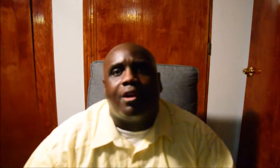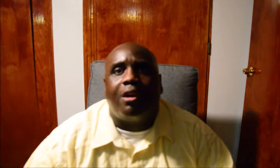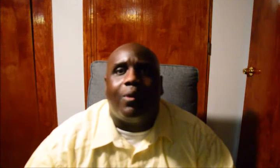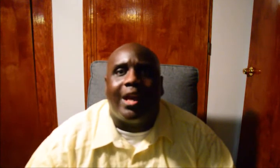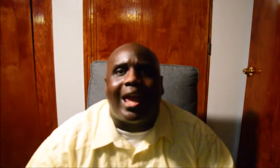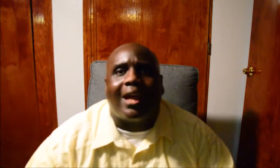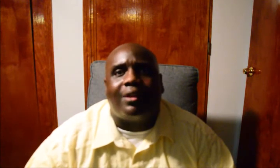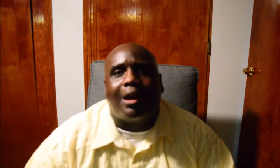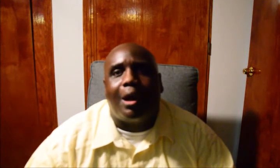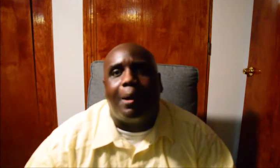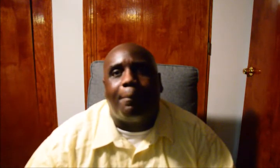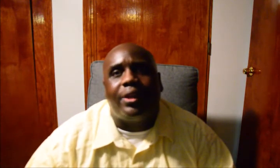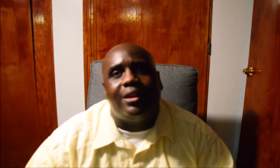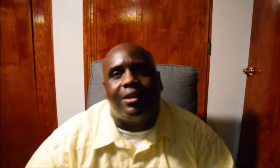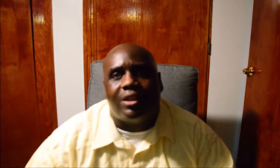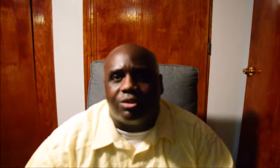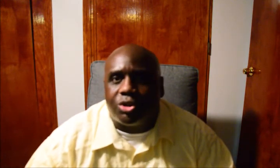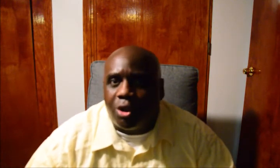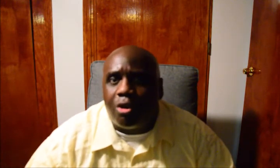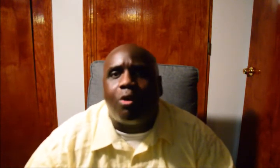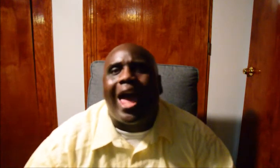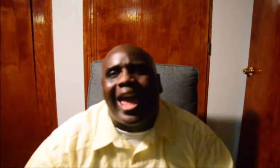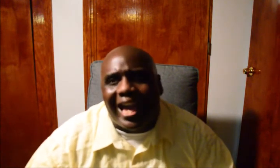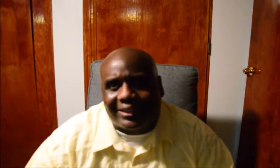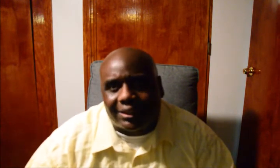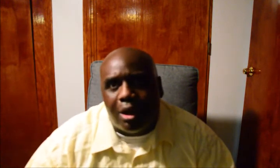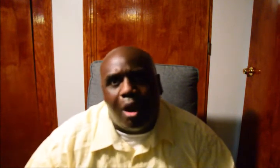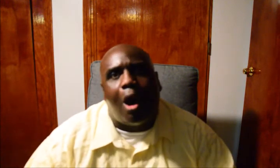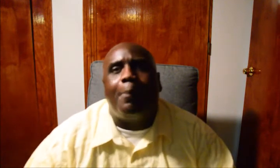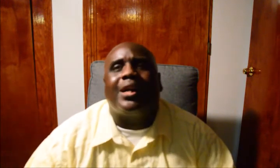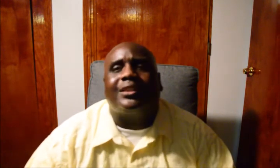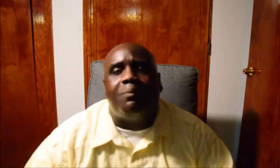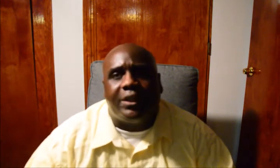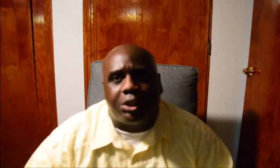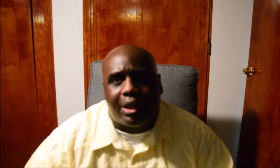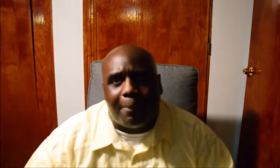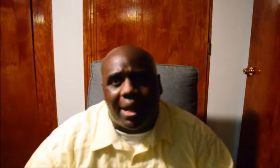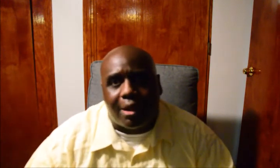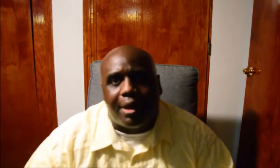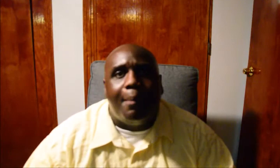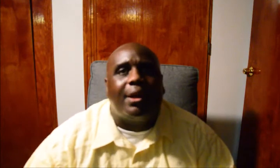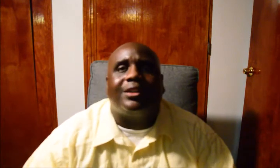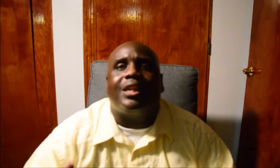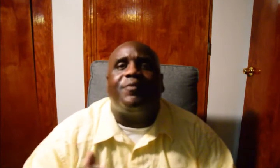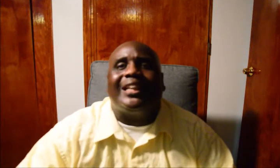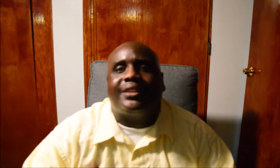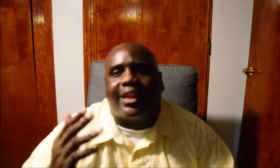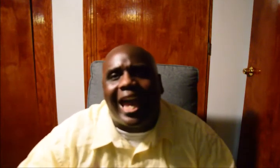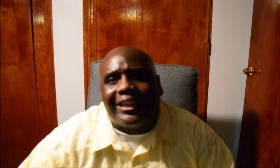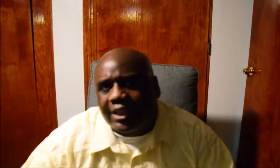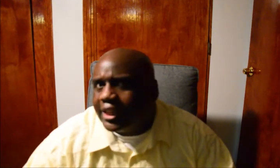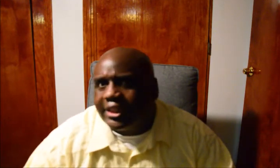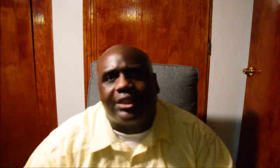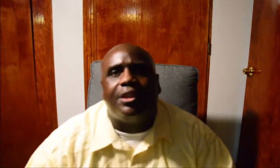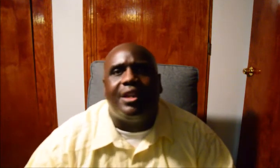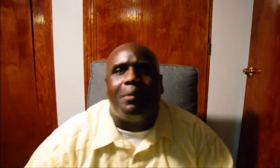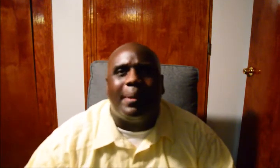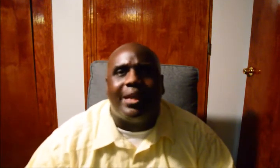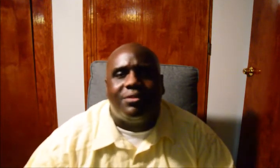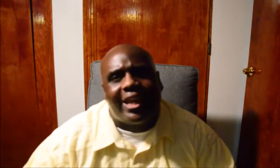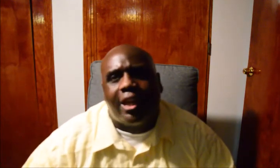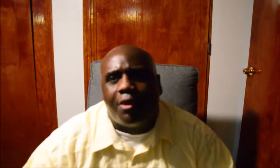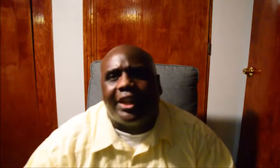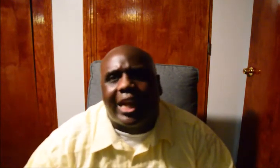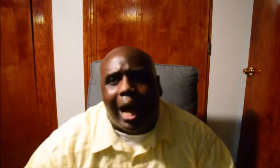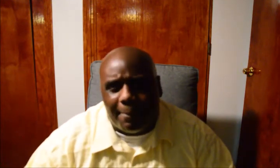I'm gonna go and act like a complete and total ass all because I'm visually impaired. Because if that's the case, she shouldn't even